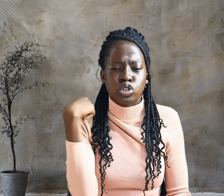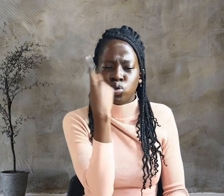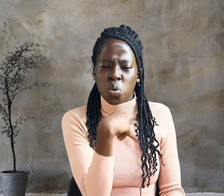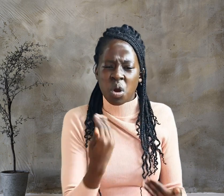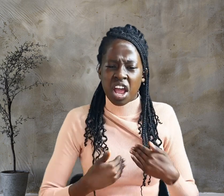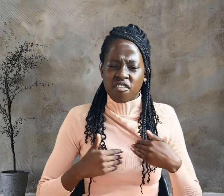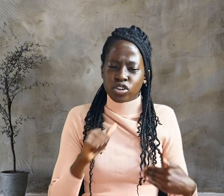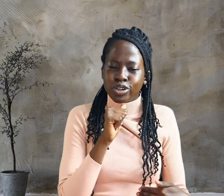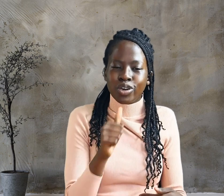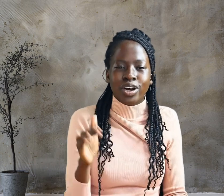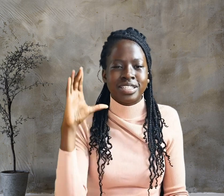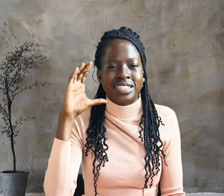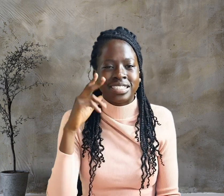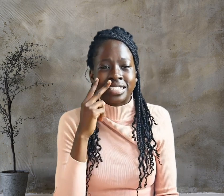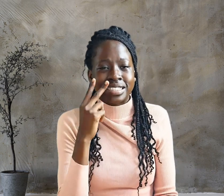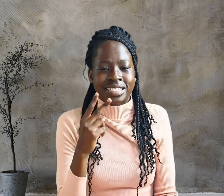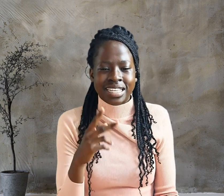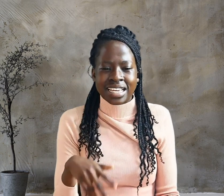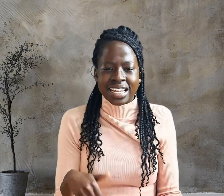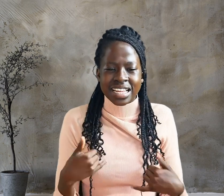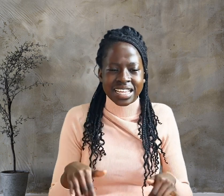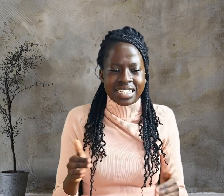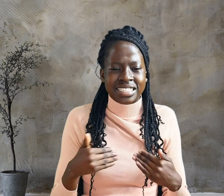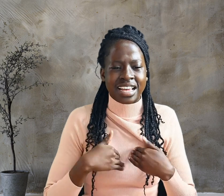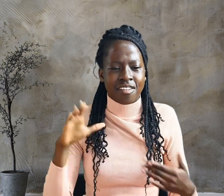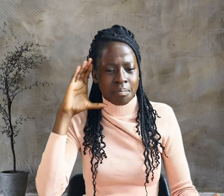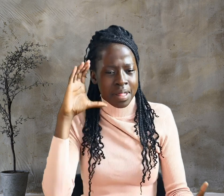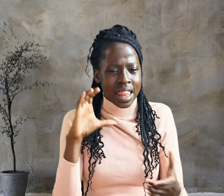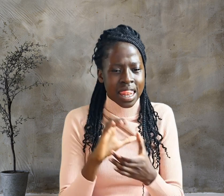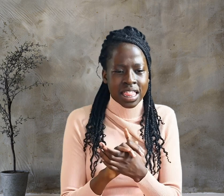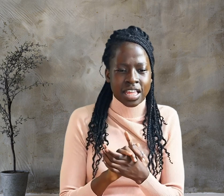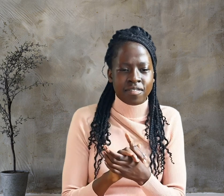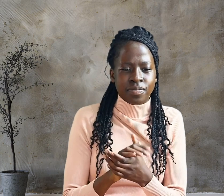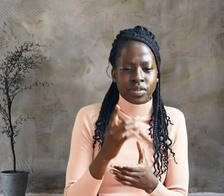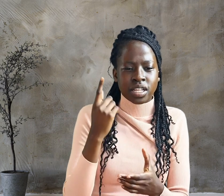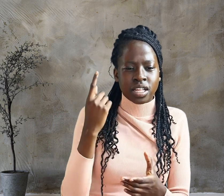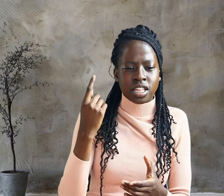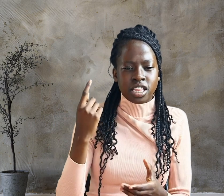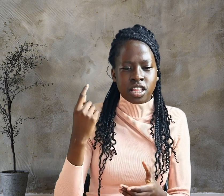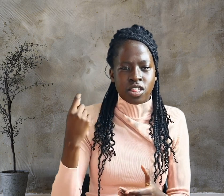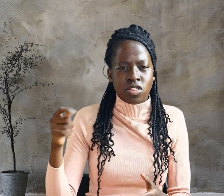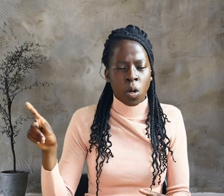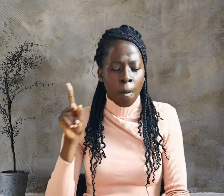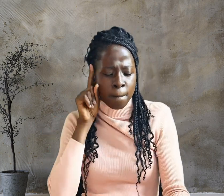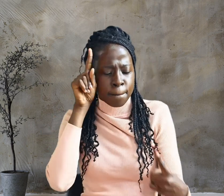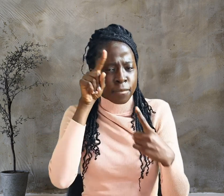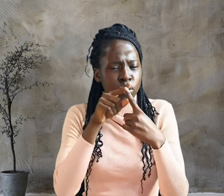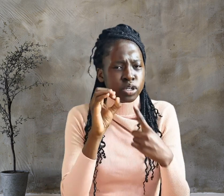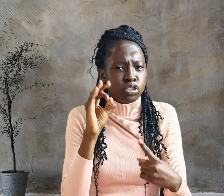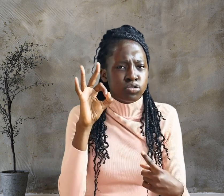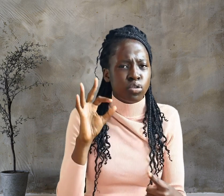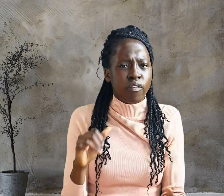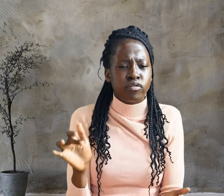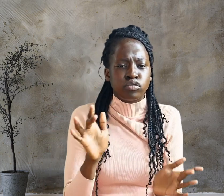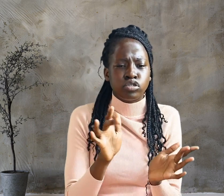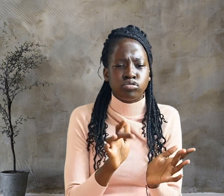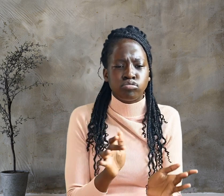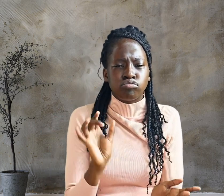yet have believed. The purpose of John's gospel. Jesus